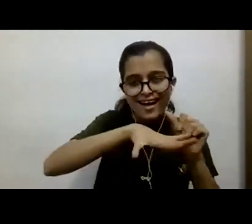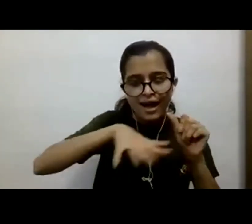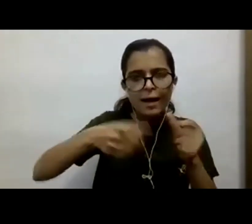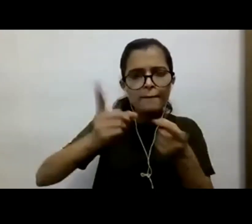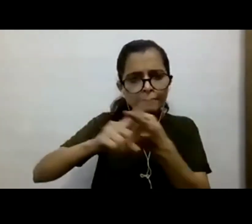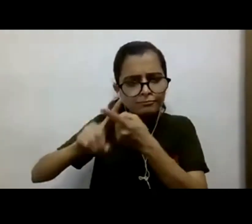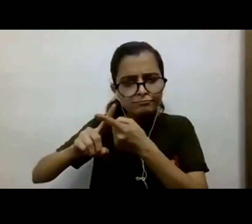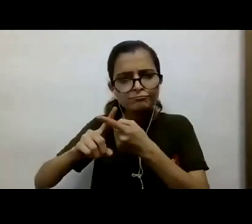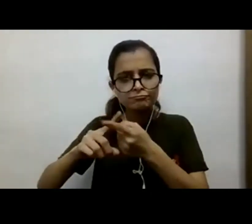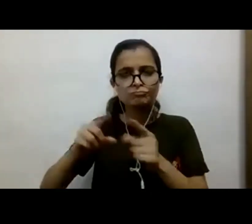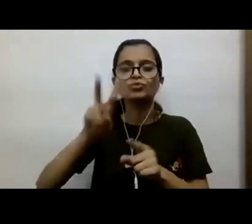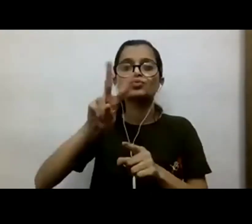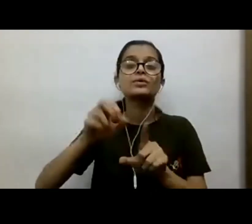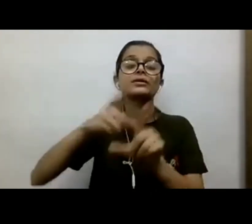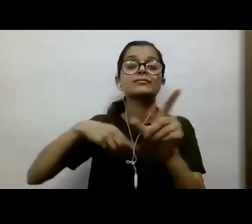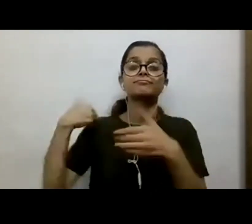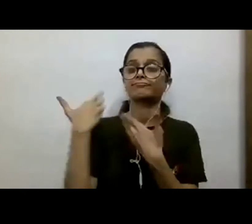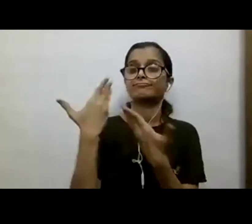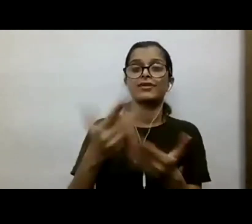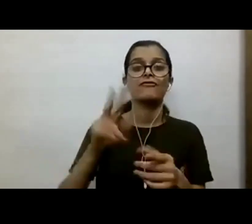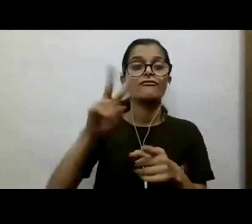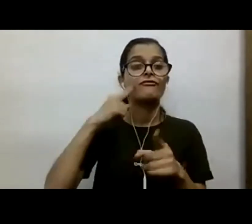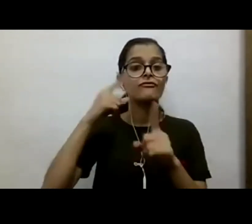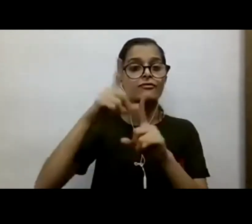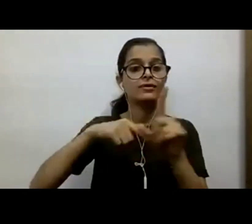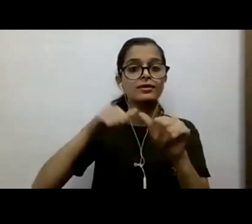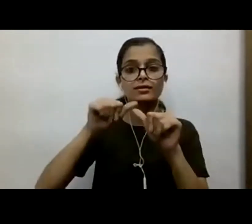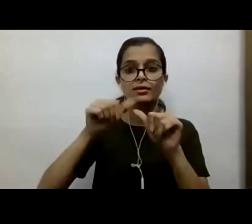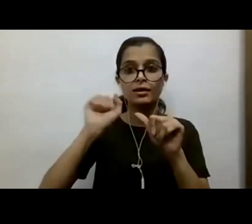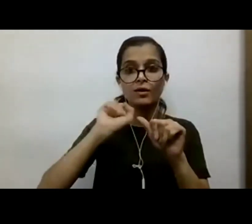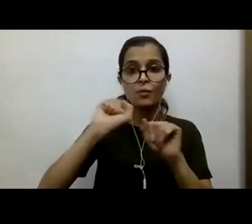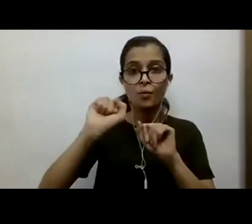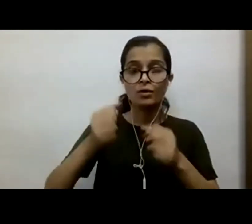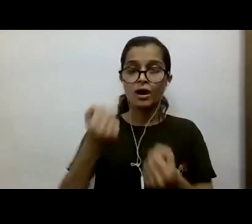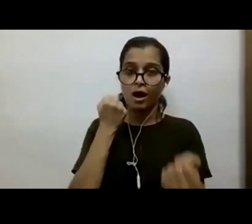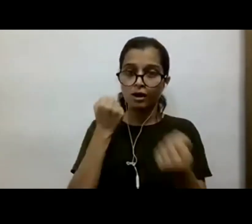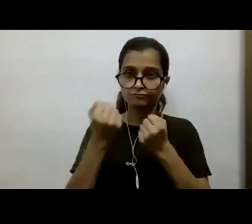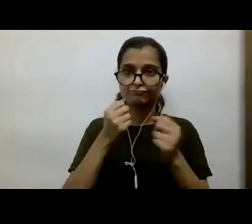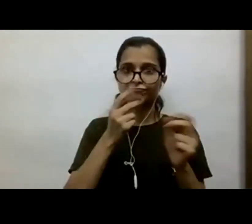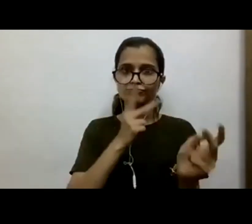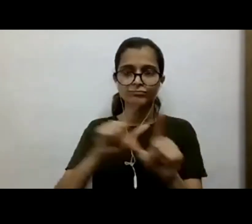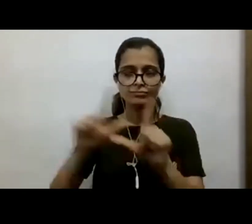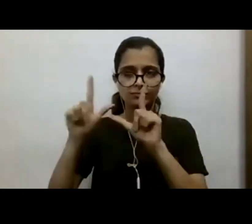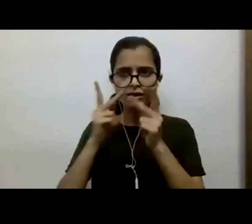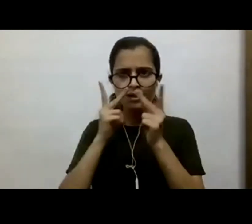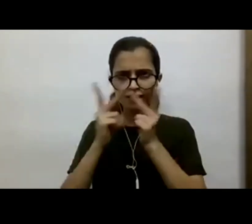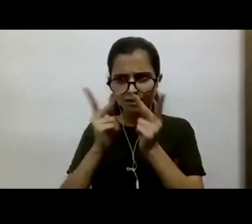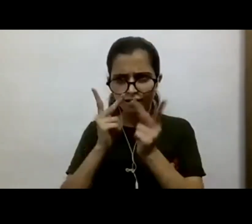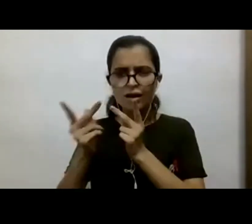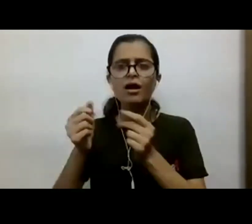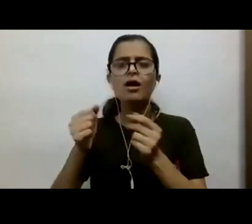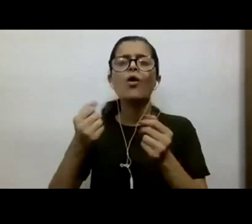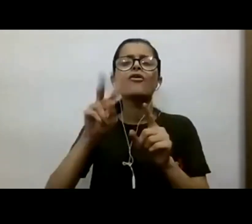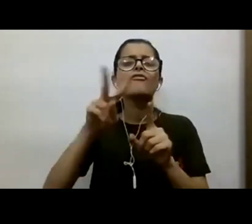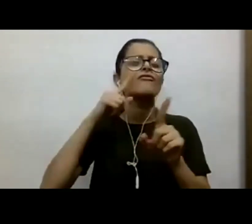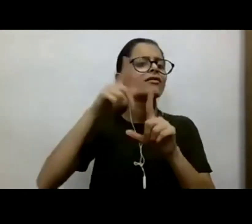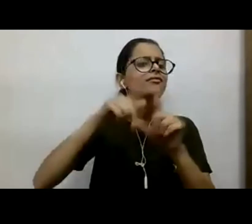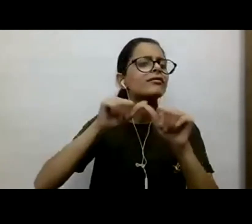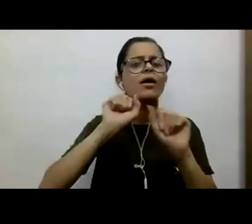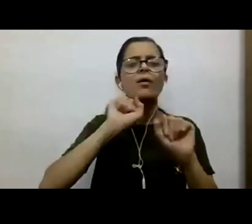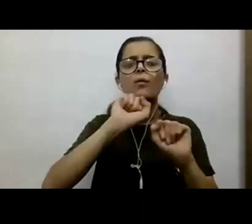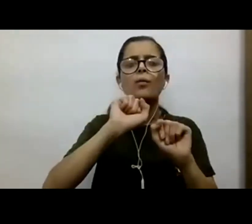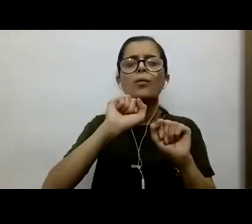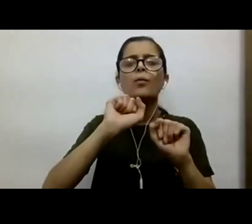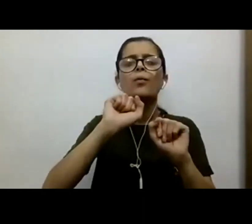doing in Vidya? Very briefly about Vidya, one can look at Vidya's activities, Vidya India, vidya-india.org, 35